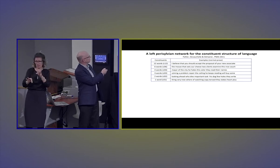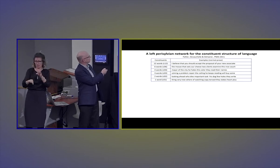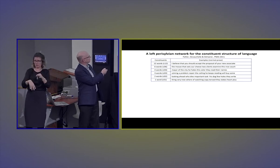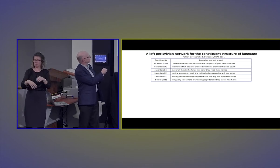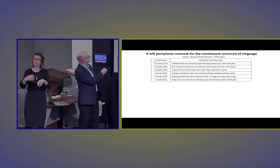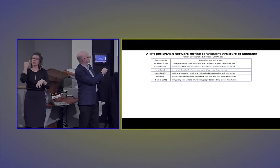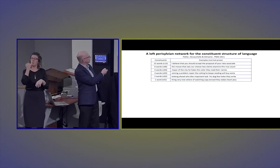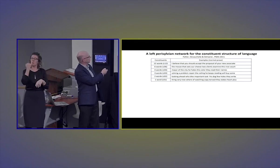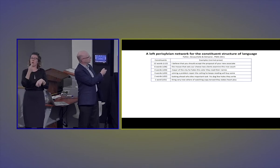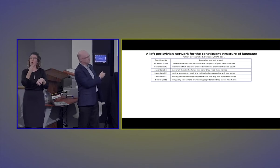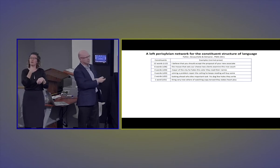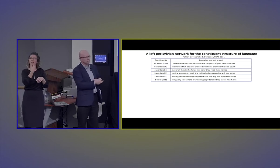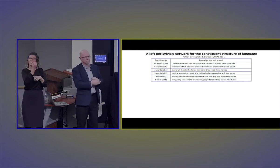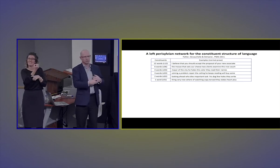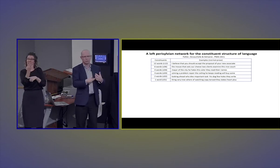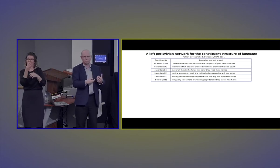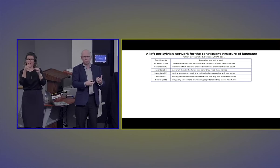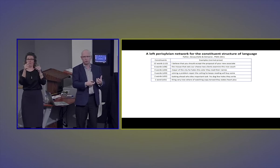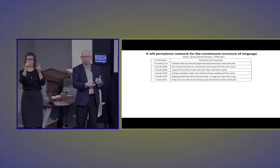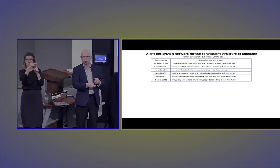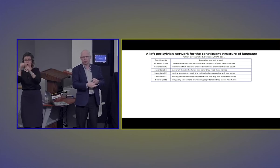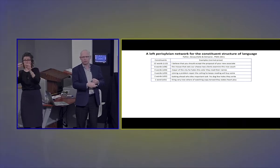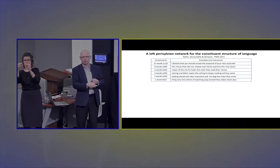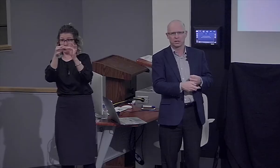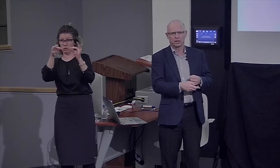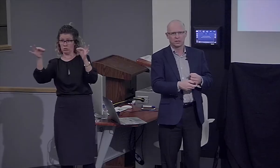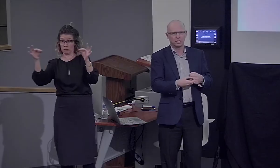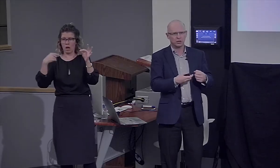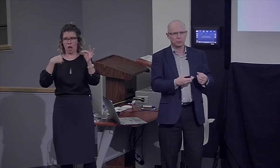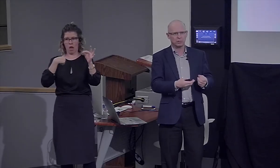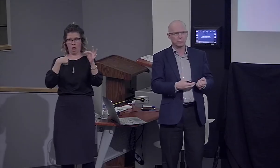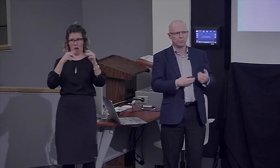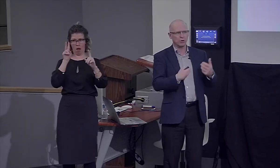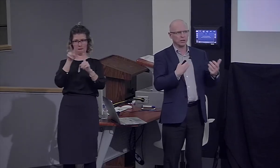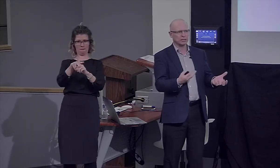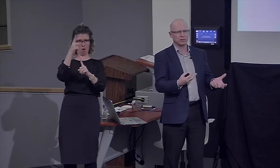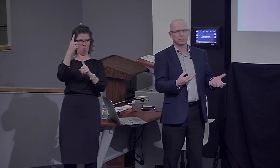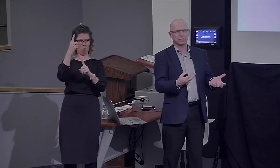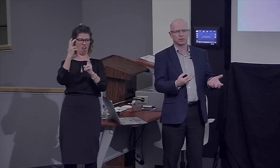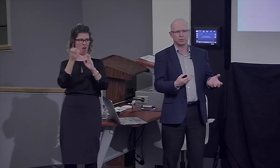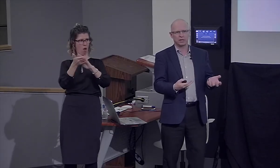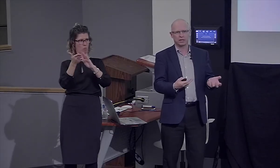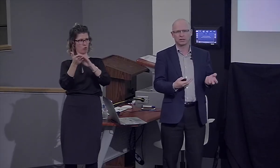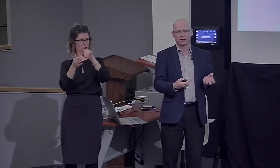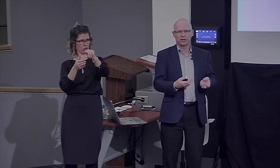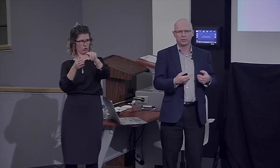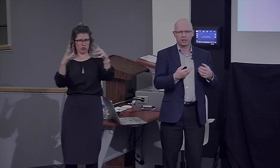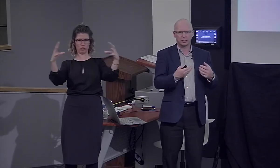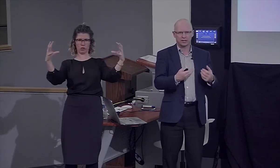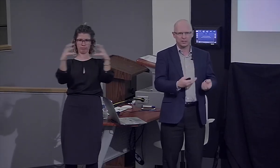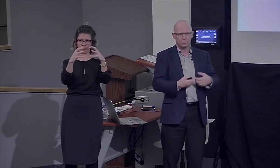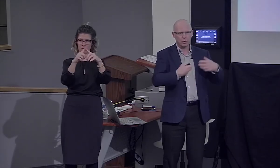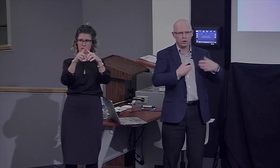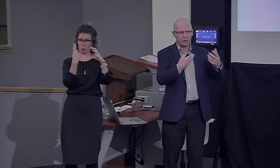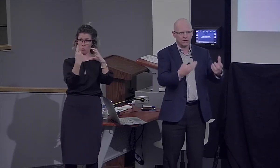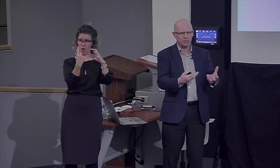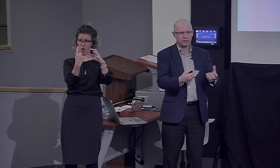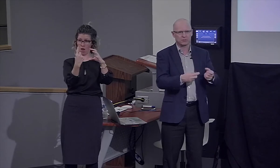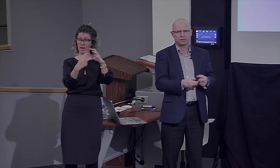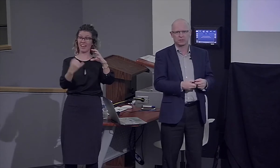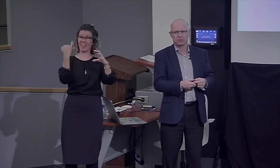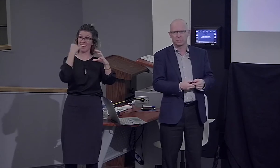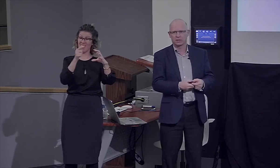several words and combines them to get a merge operation, then there should be more activity in the brain when there is more